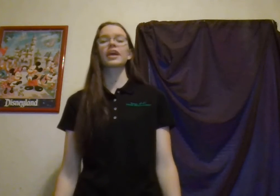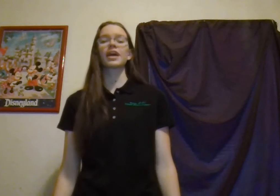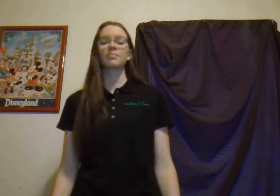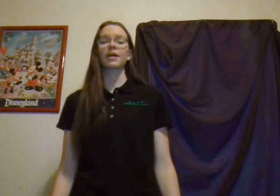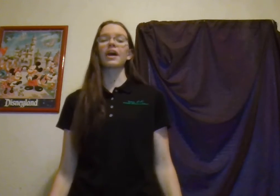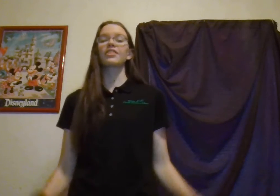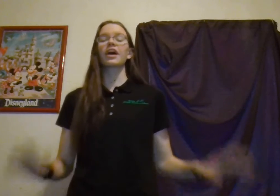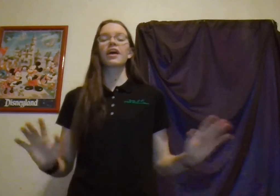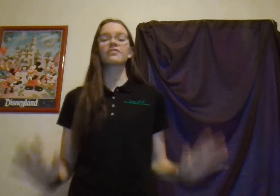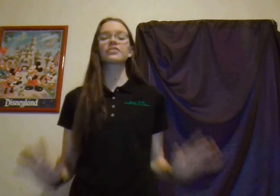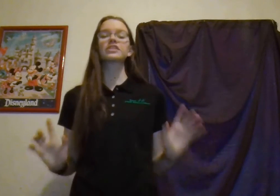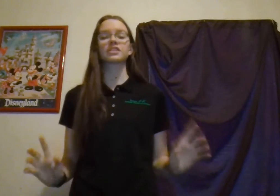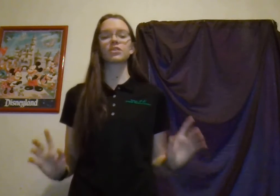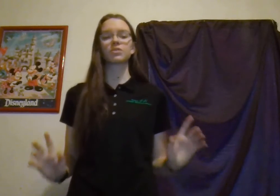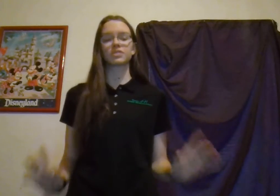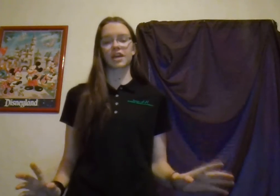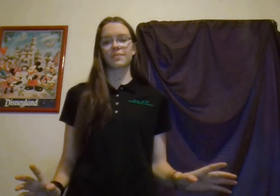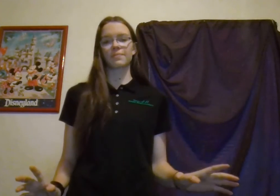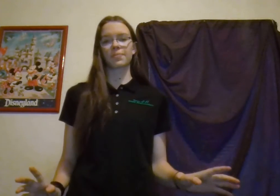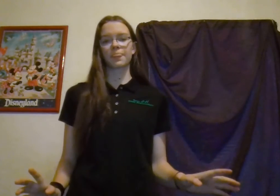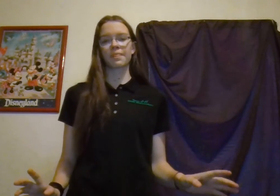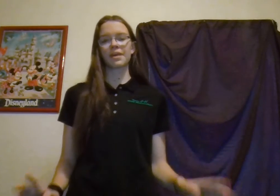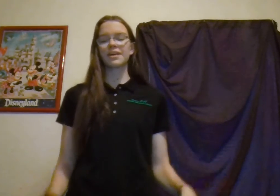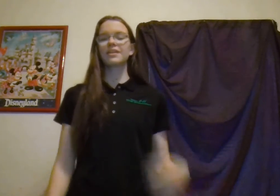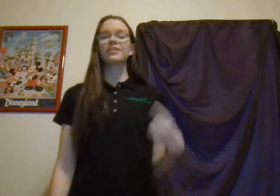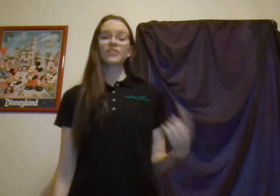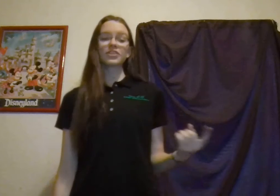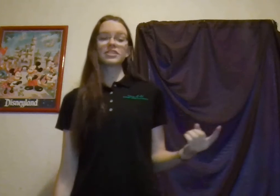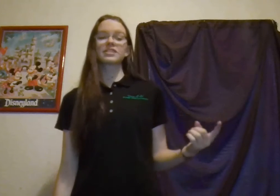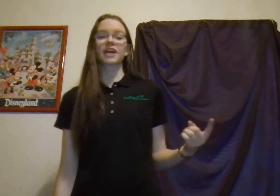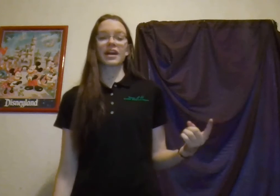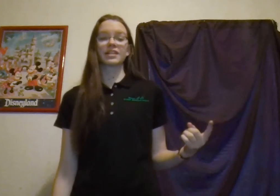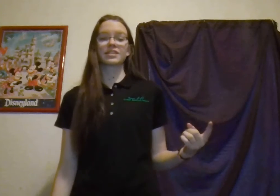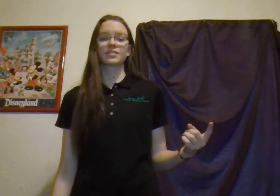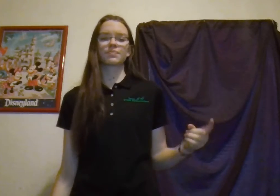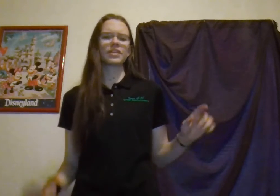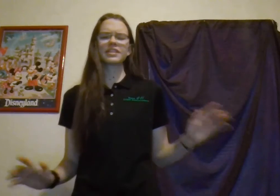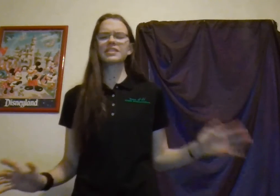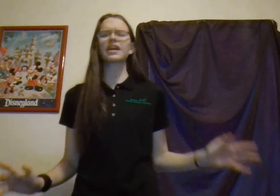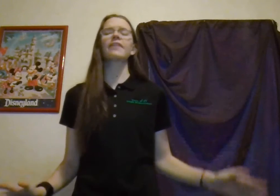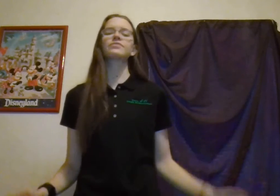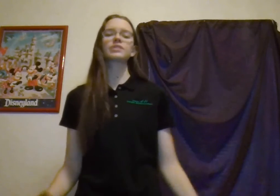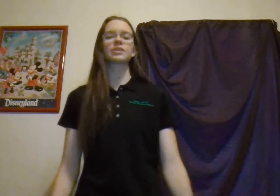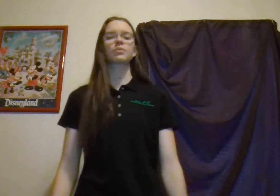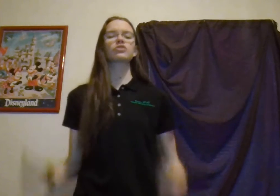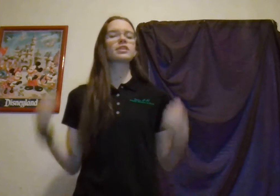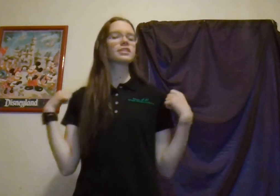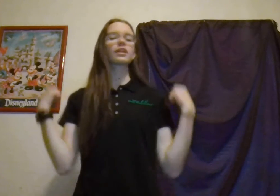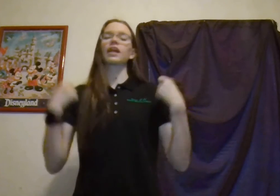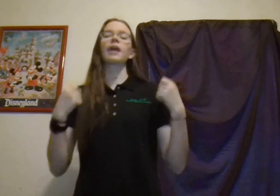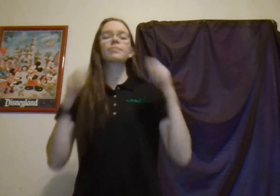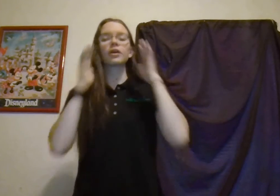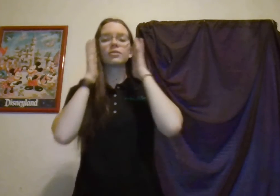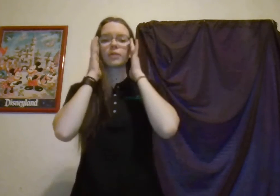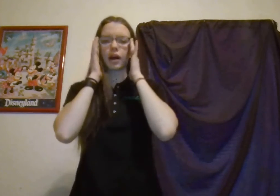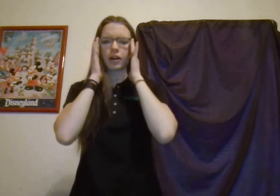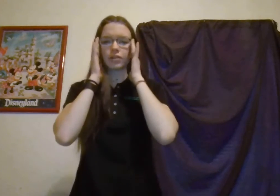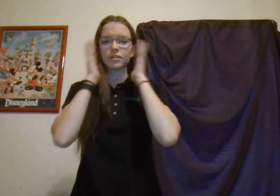and math every single day. First is science. It doesn't have to be someone dressed in a lab coat and goggles,